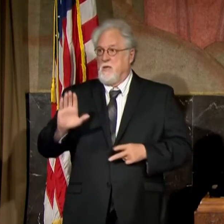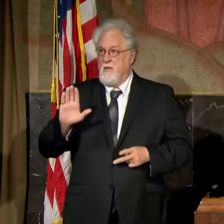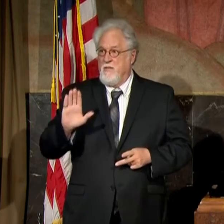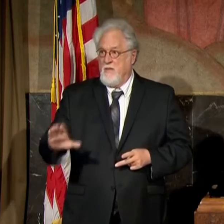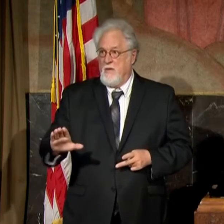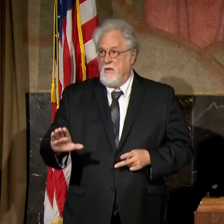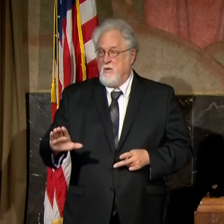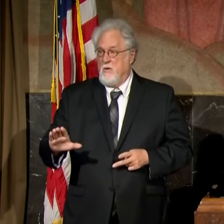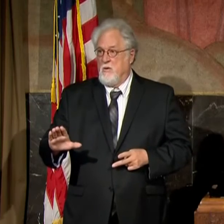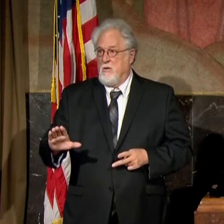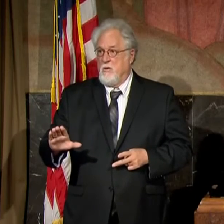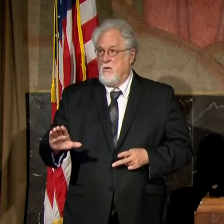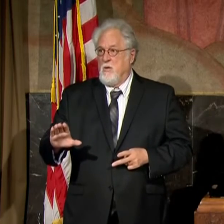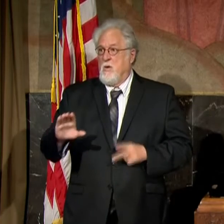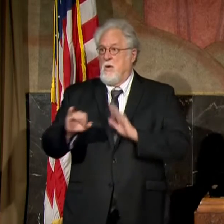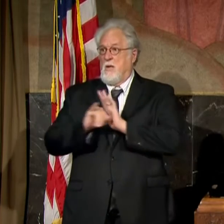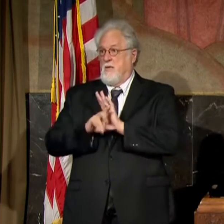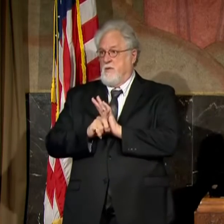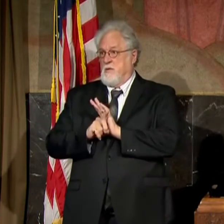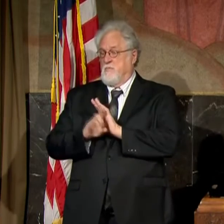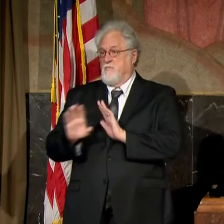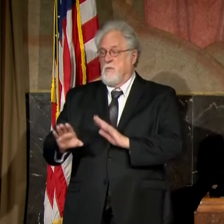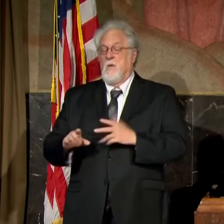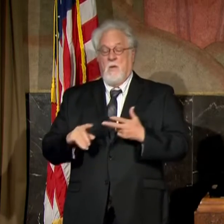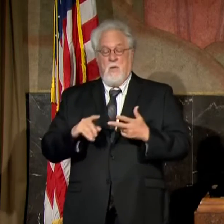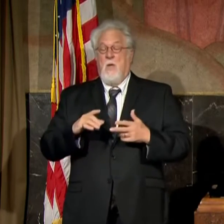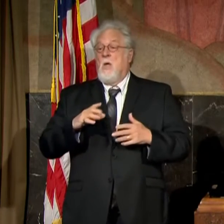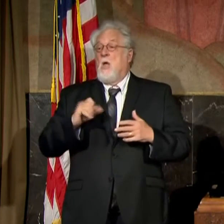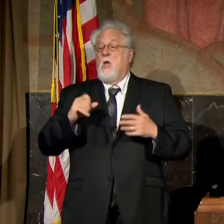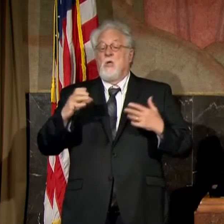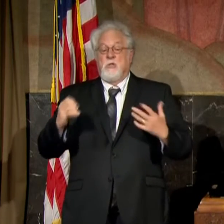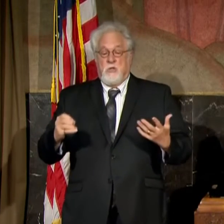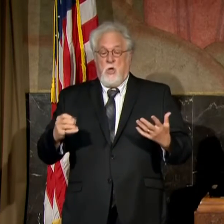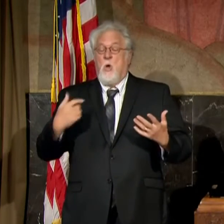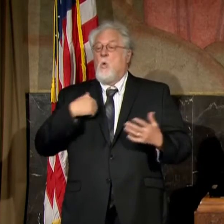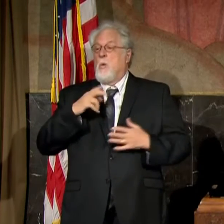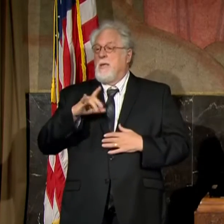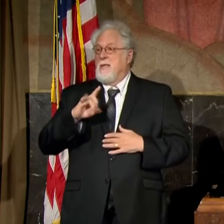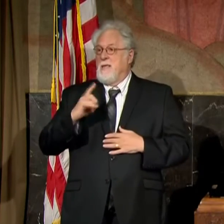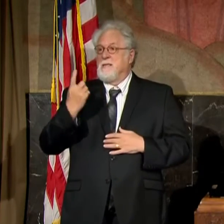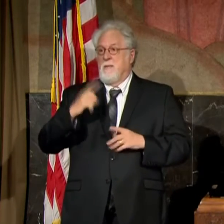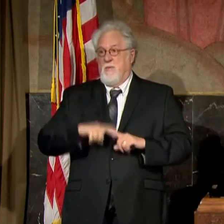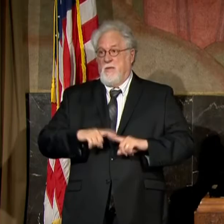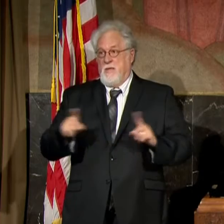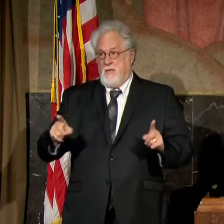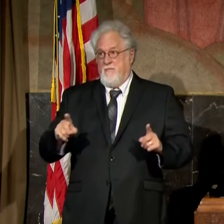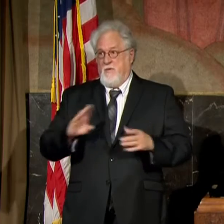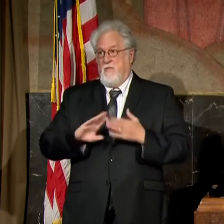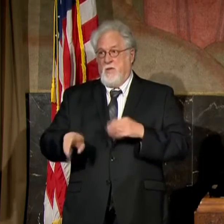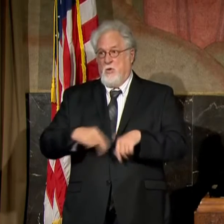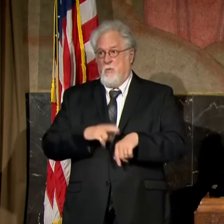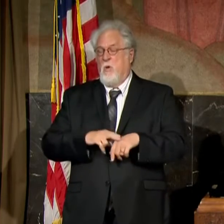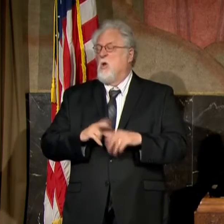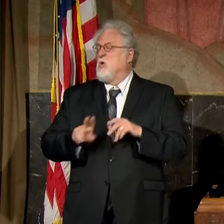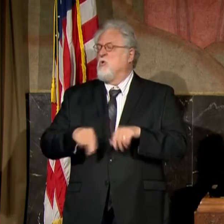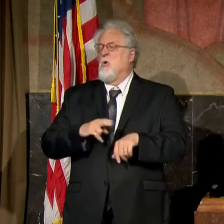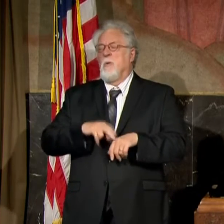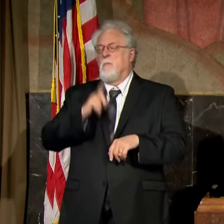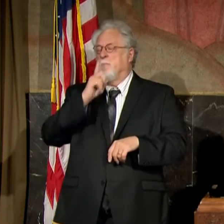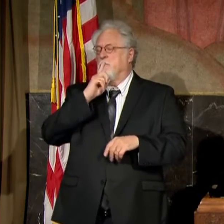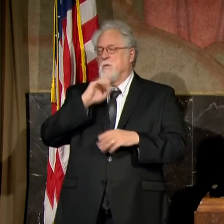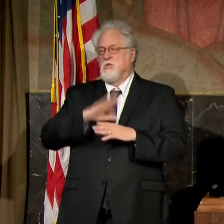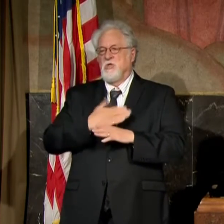identification. So early on in this, we did something very different than we normally do. Normally, we don't share any